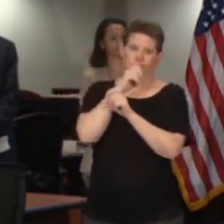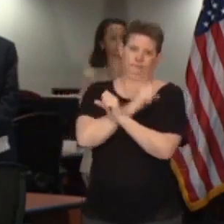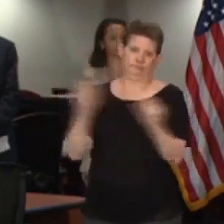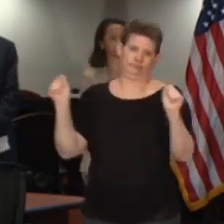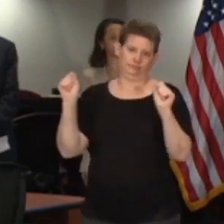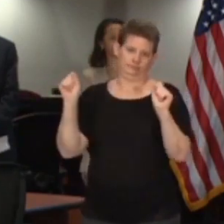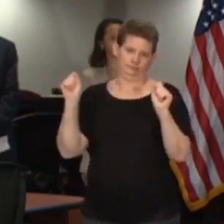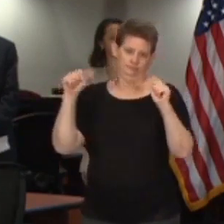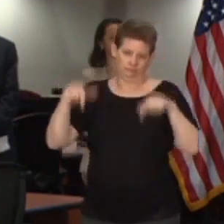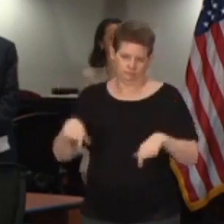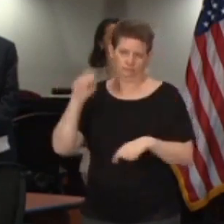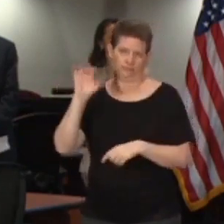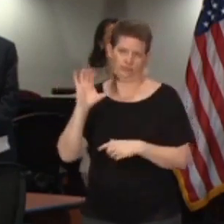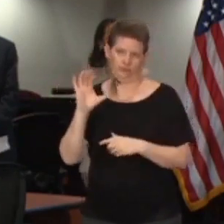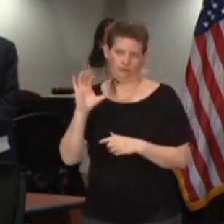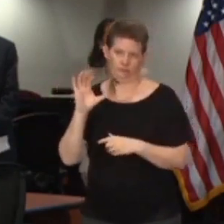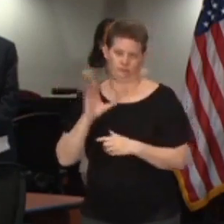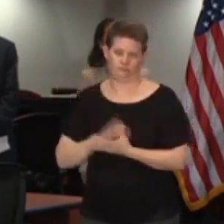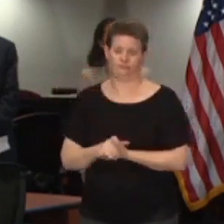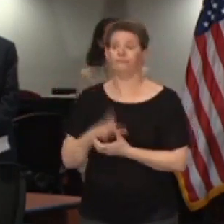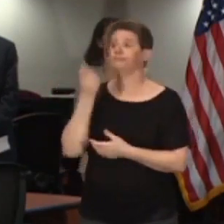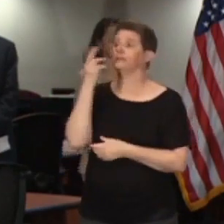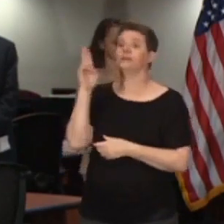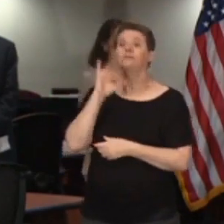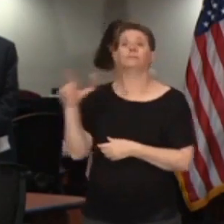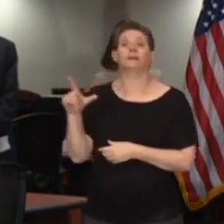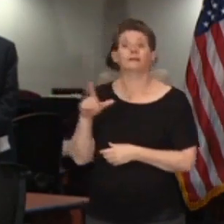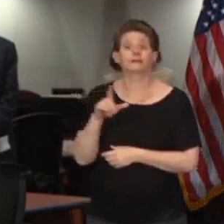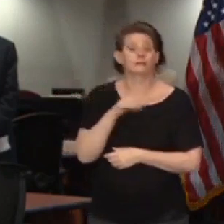And with that, Dr. Bell.